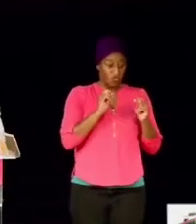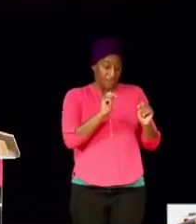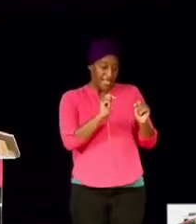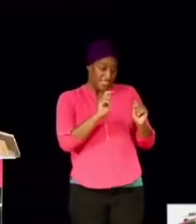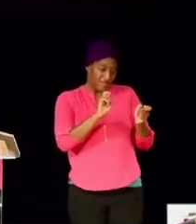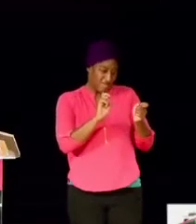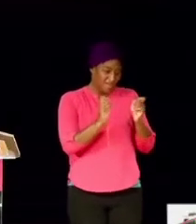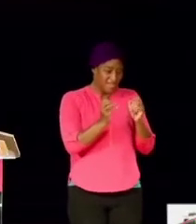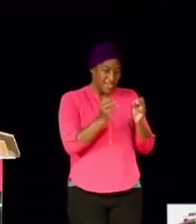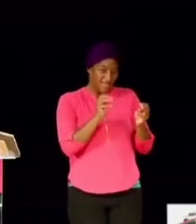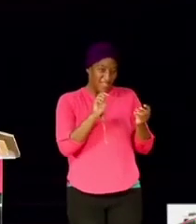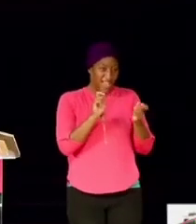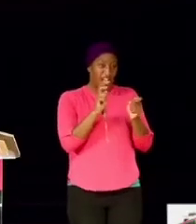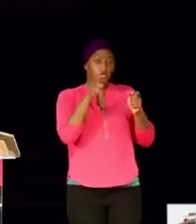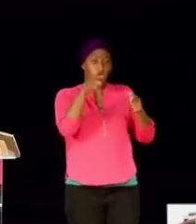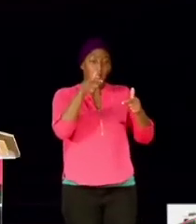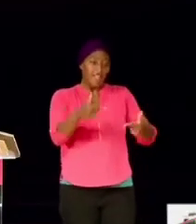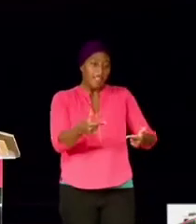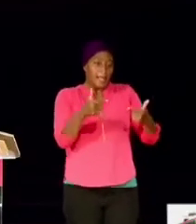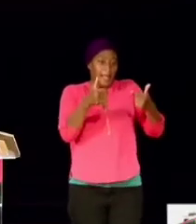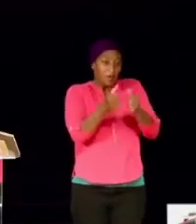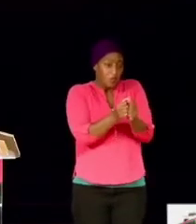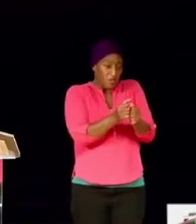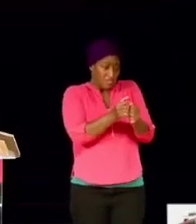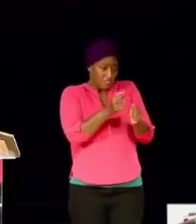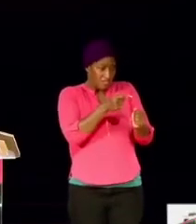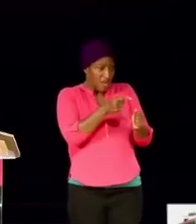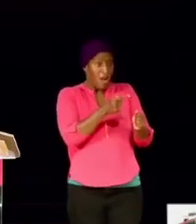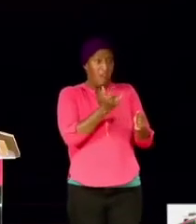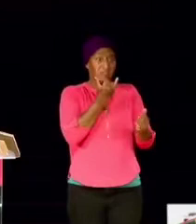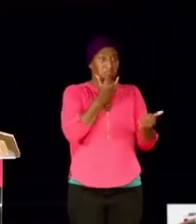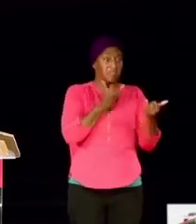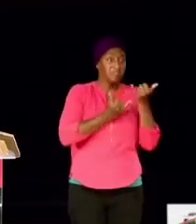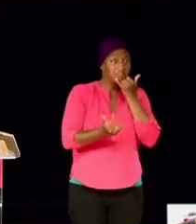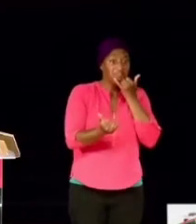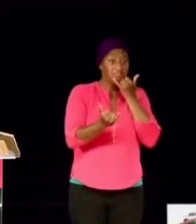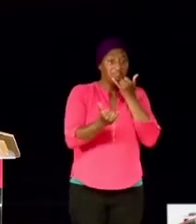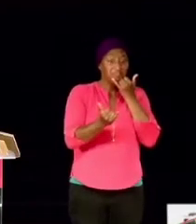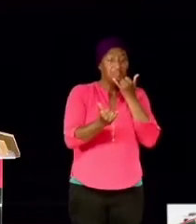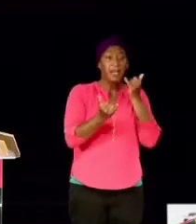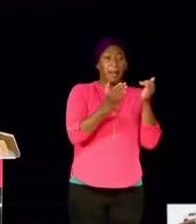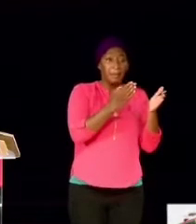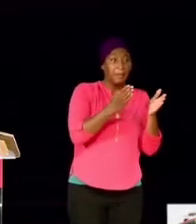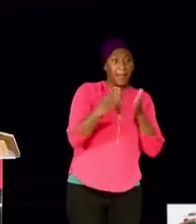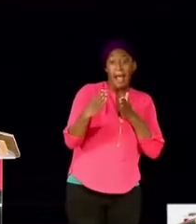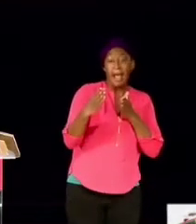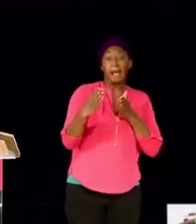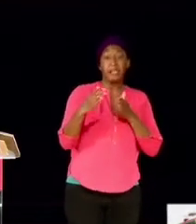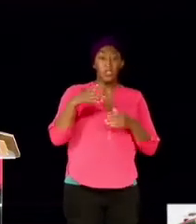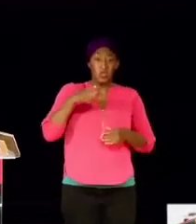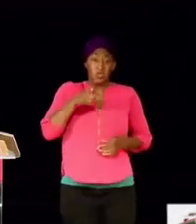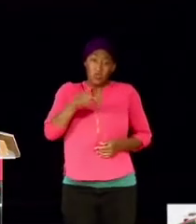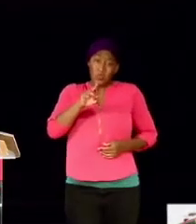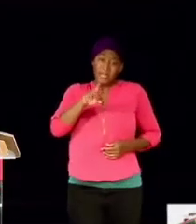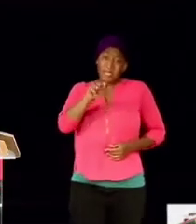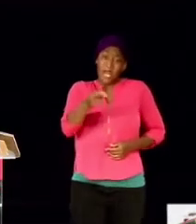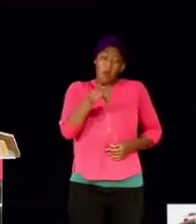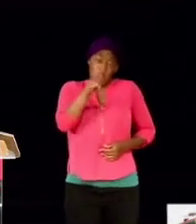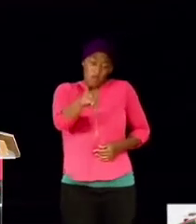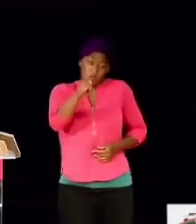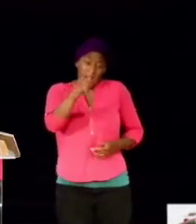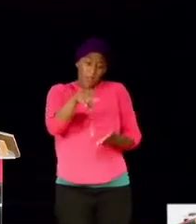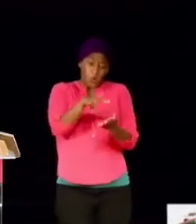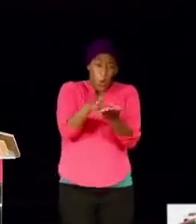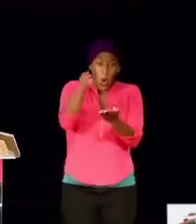Sarah, you got to live with the plan. Sarah, you're going to have to learn how to like the plan,